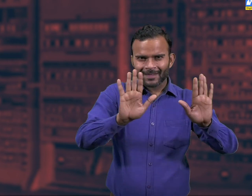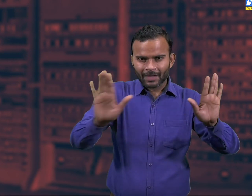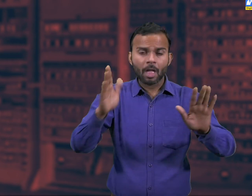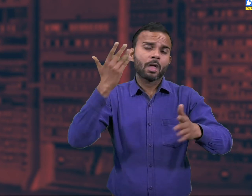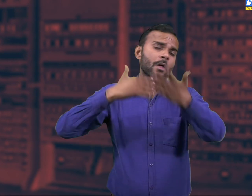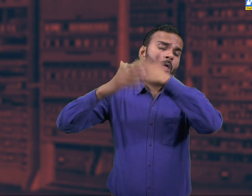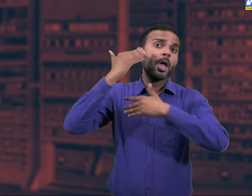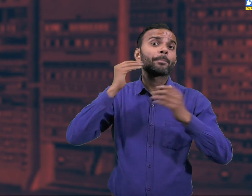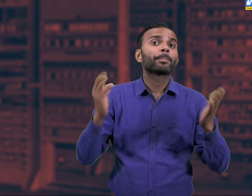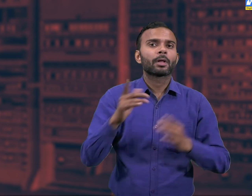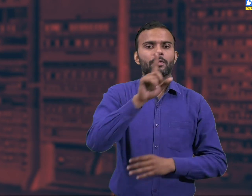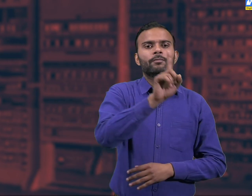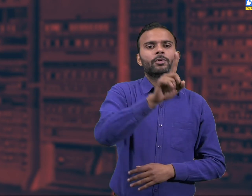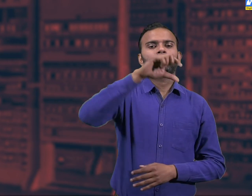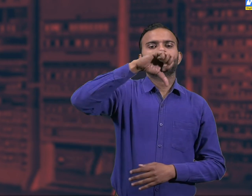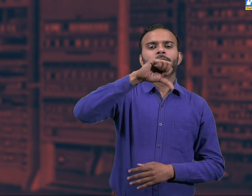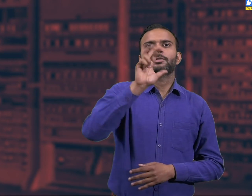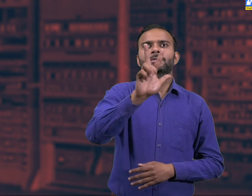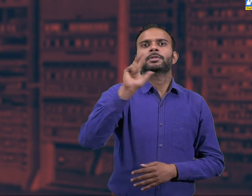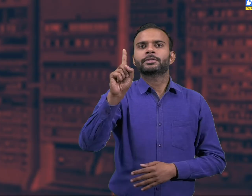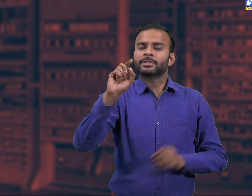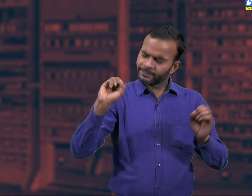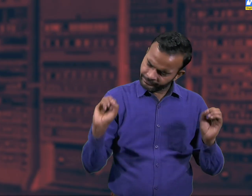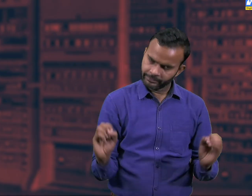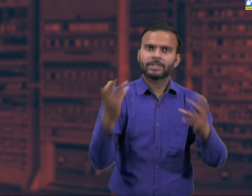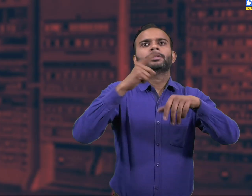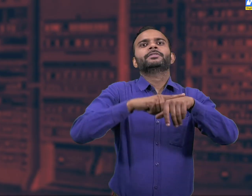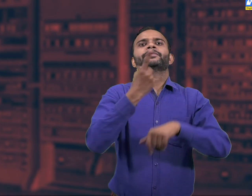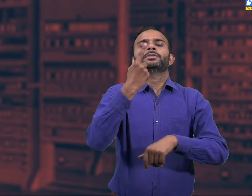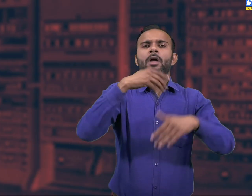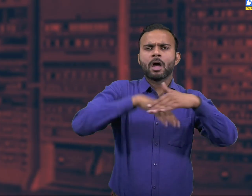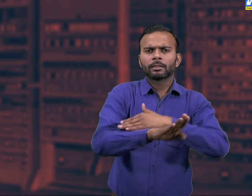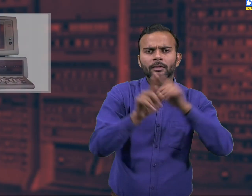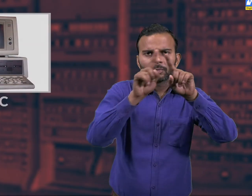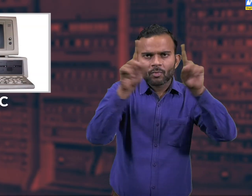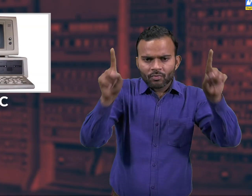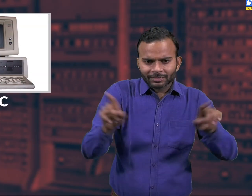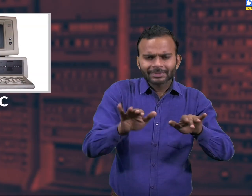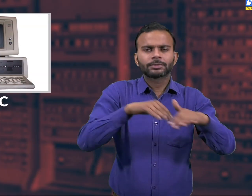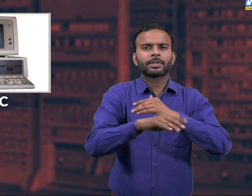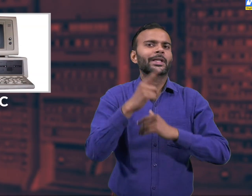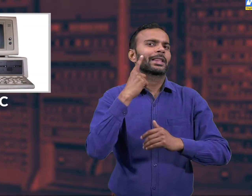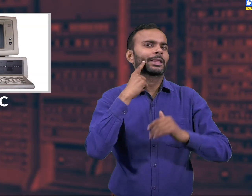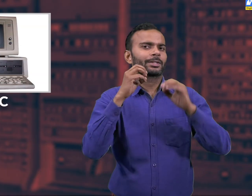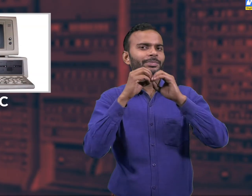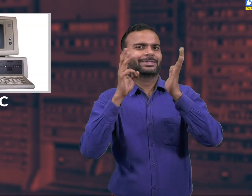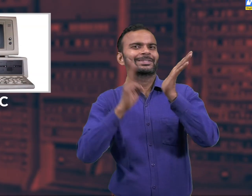as IBM PC in the 4th generation of computer.